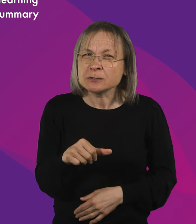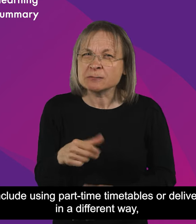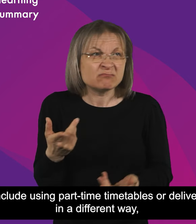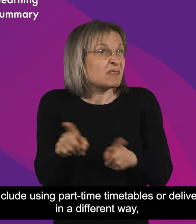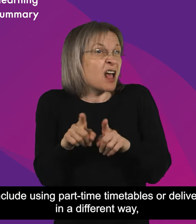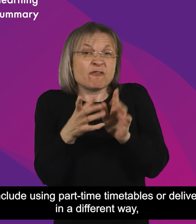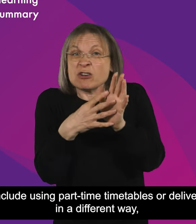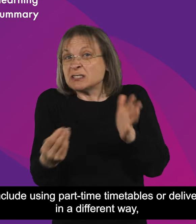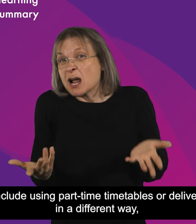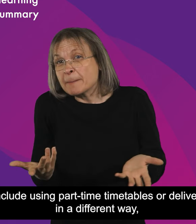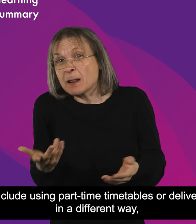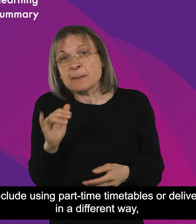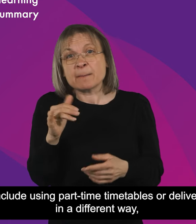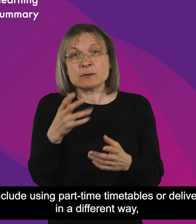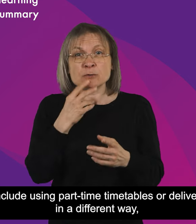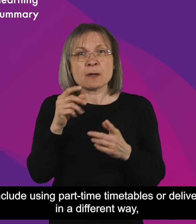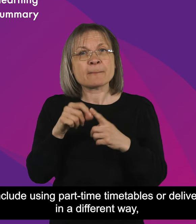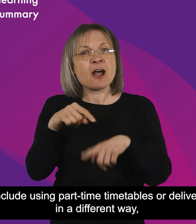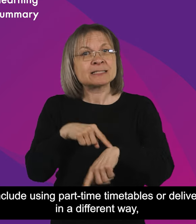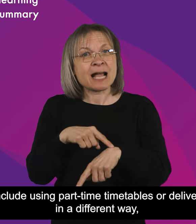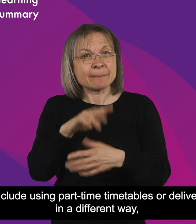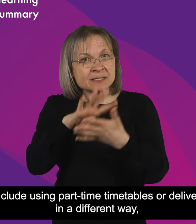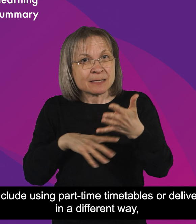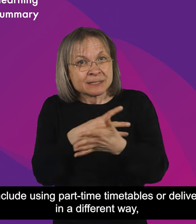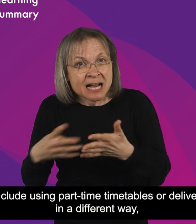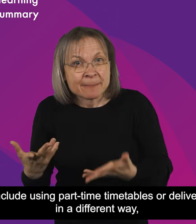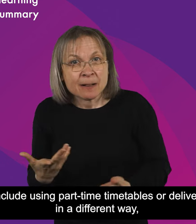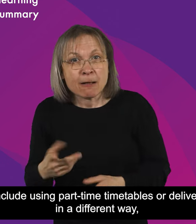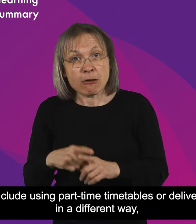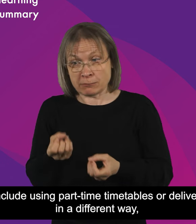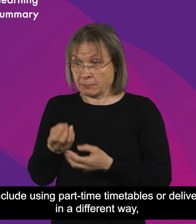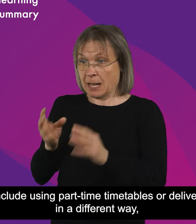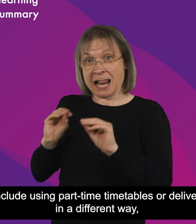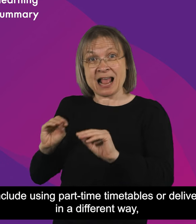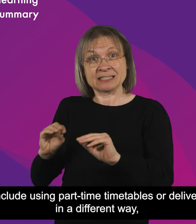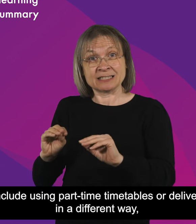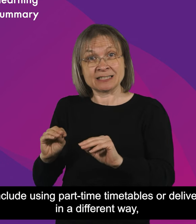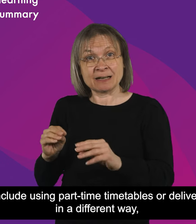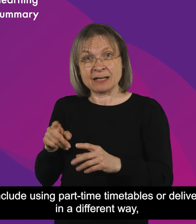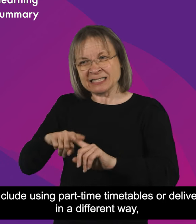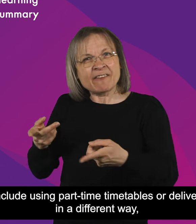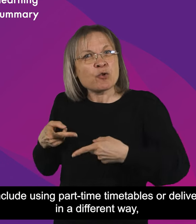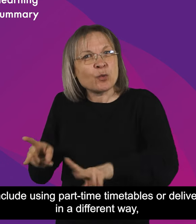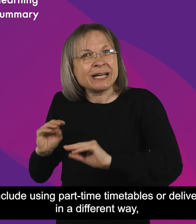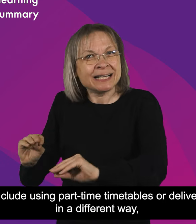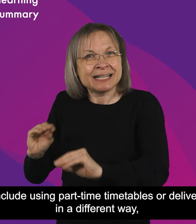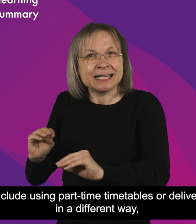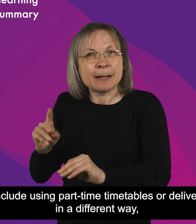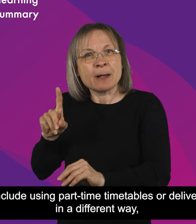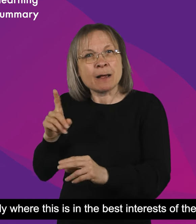This might include using part-time timetables or delivering lessons in a different way, but only where this is in the best interests of